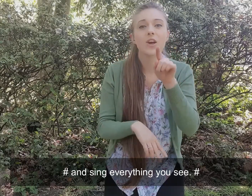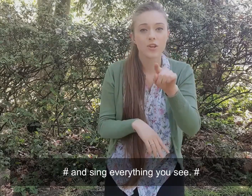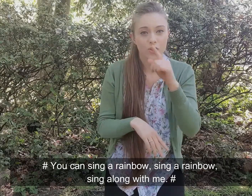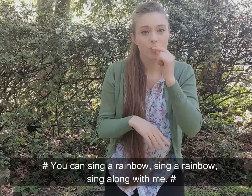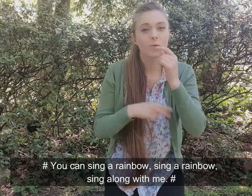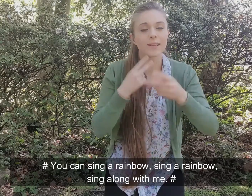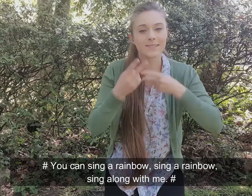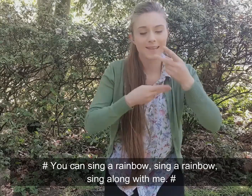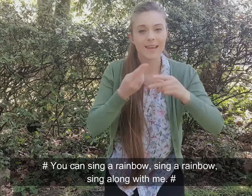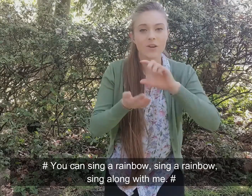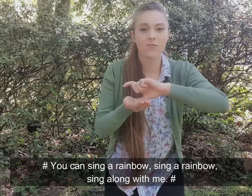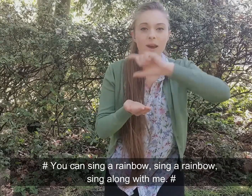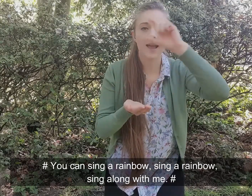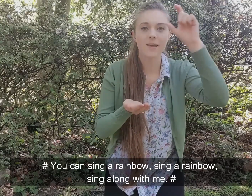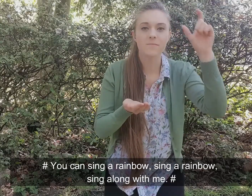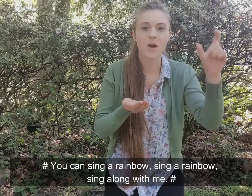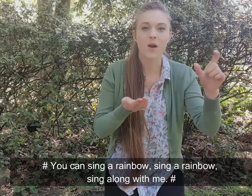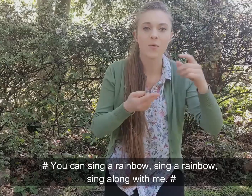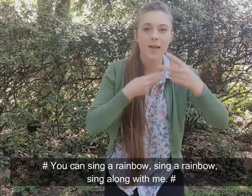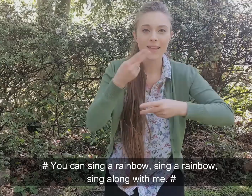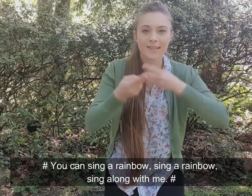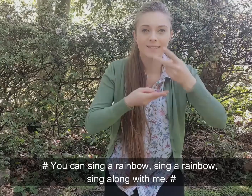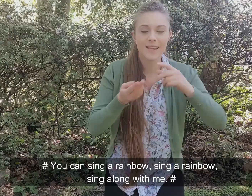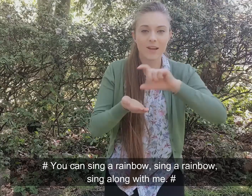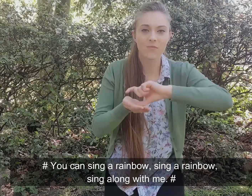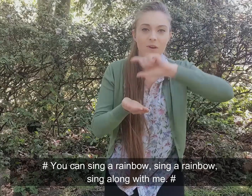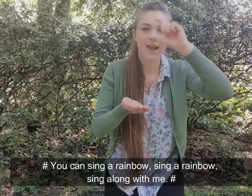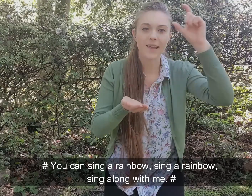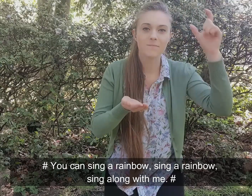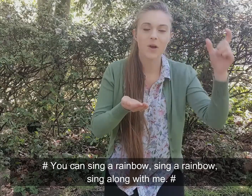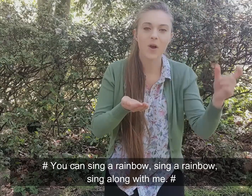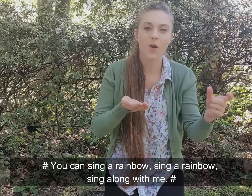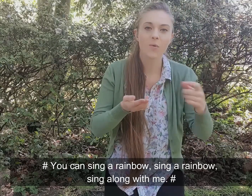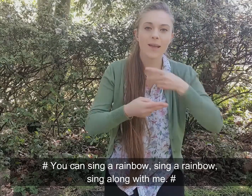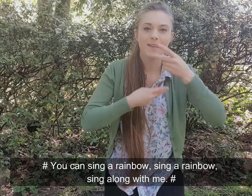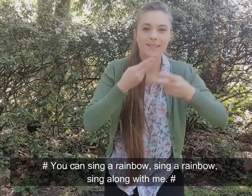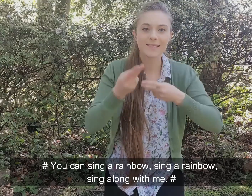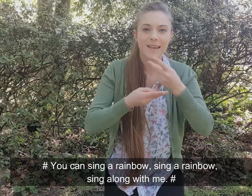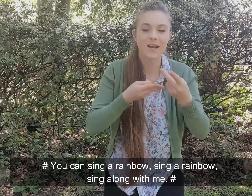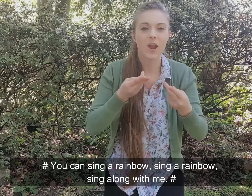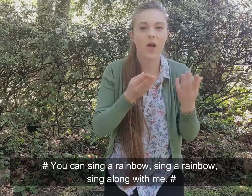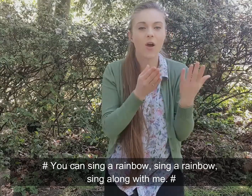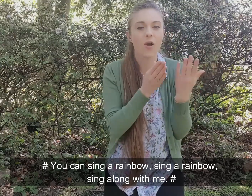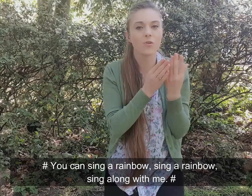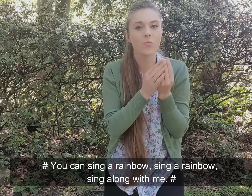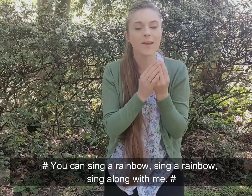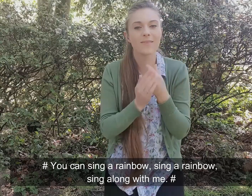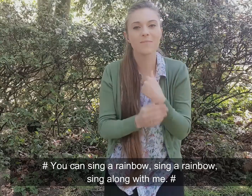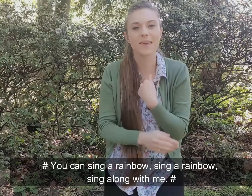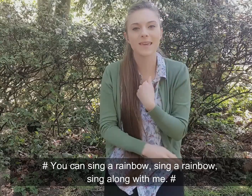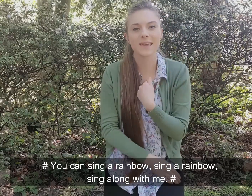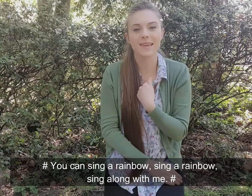You can sing a rainbow, sing a rainbow, sing along with me.